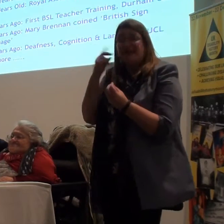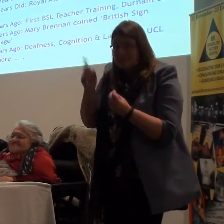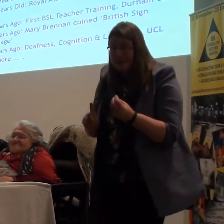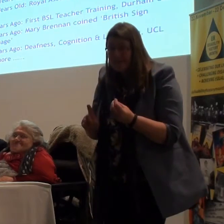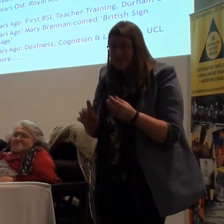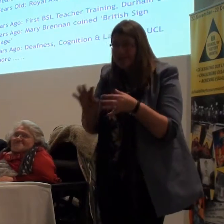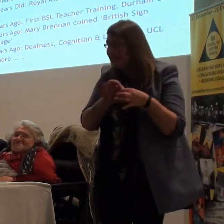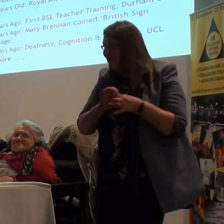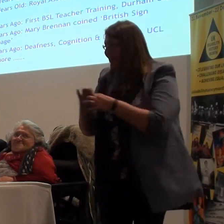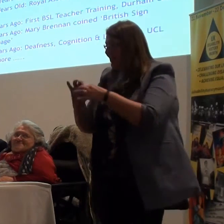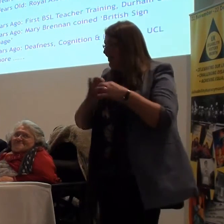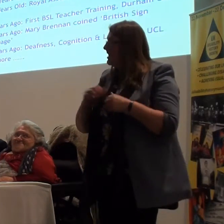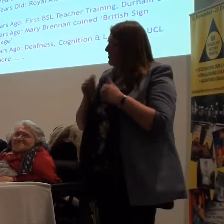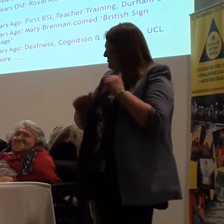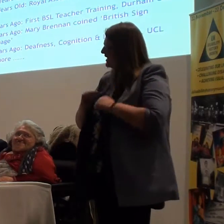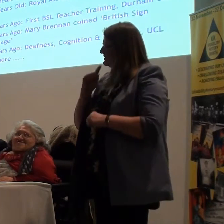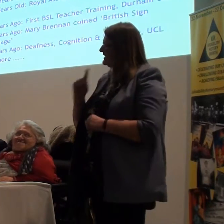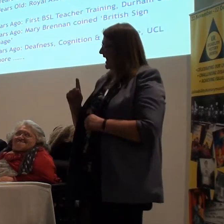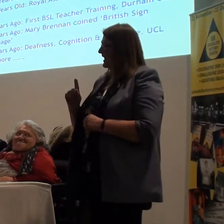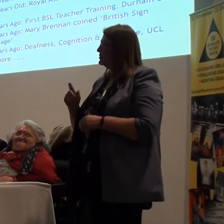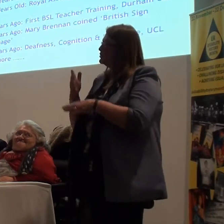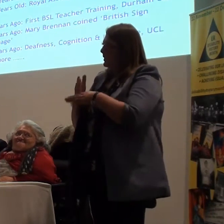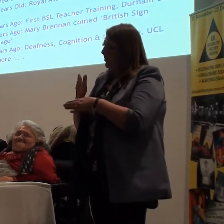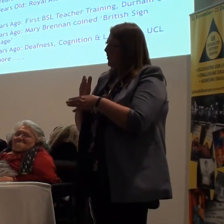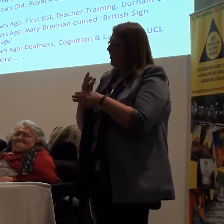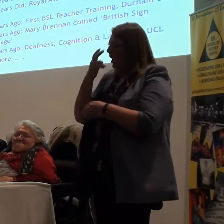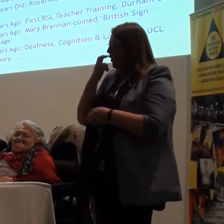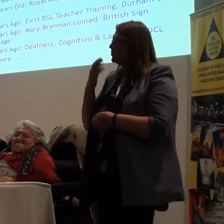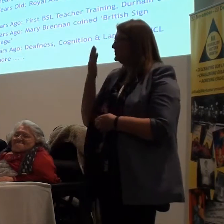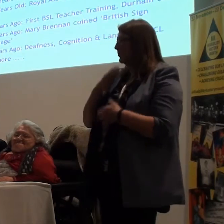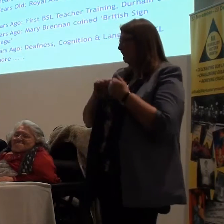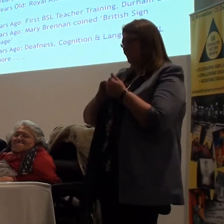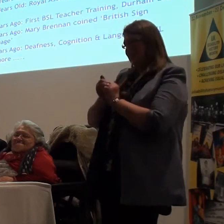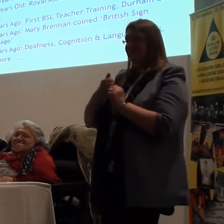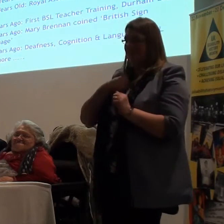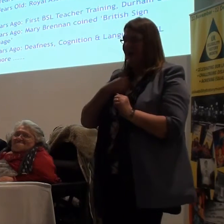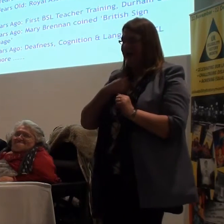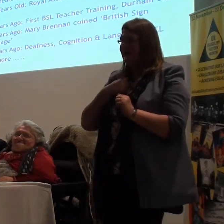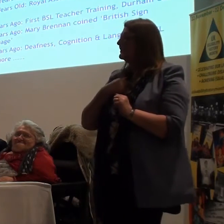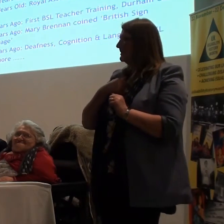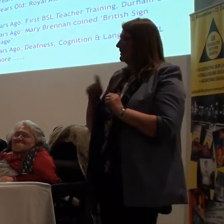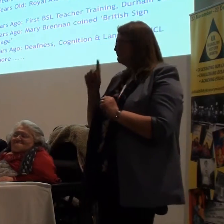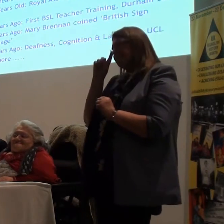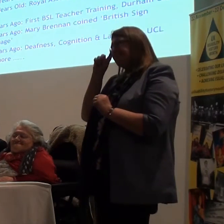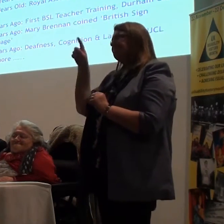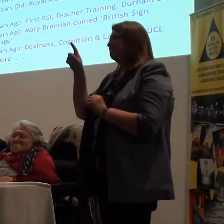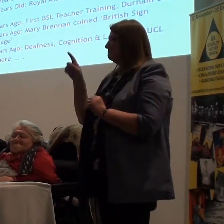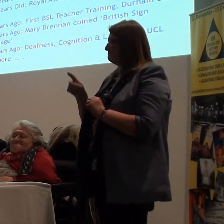Mary Brennan. Brennan. Our practice association. She worked in... She was an old school friend of mine.